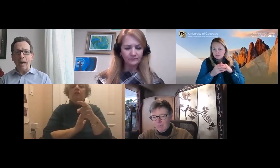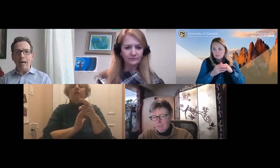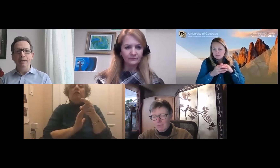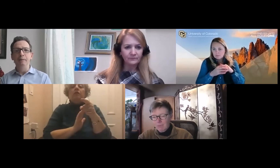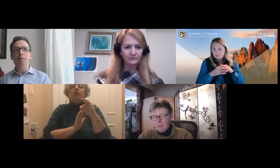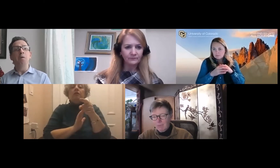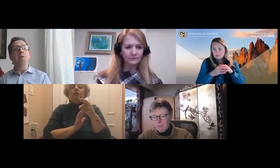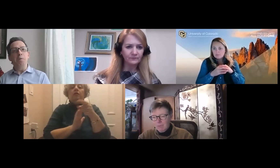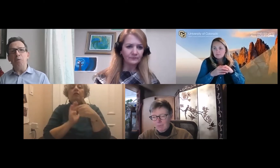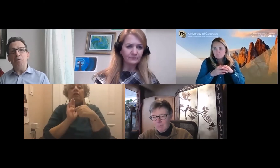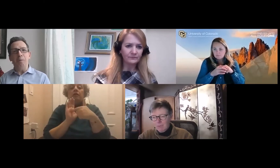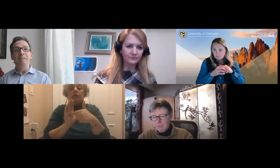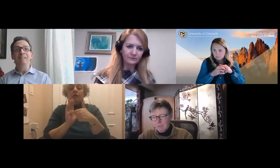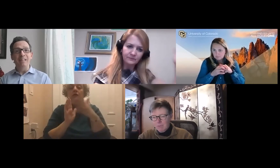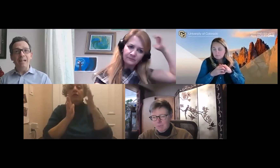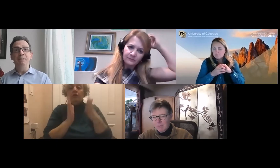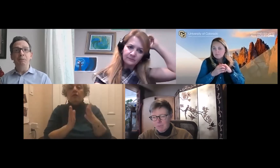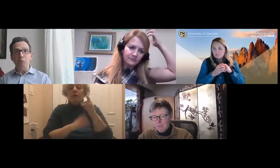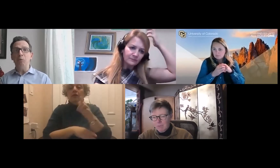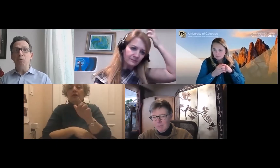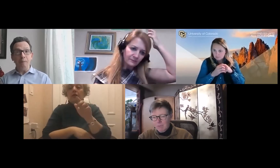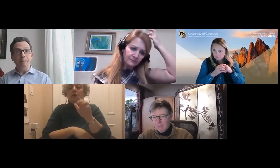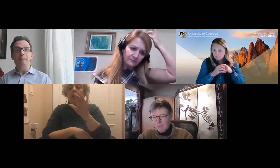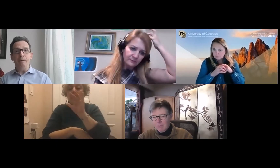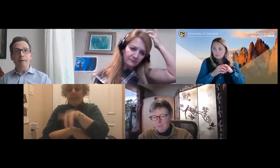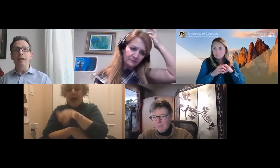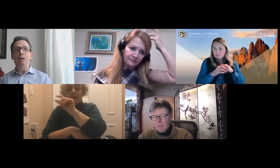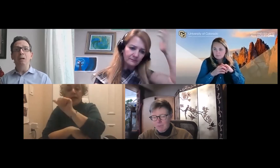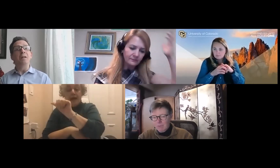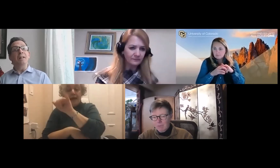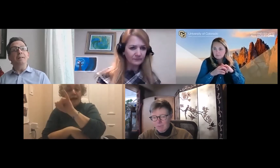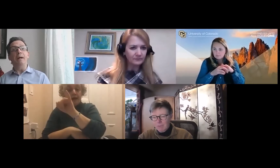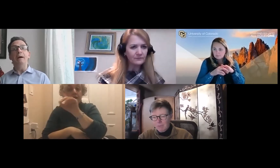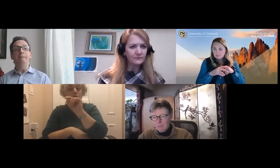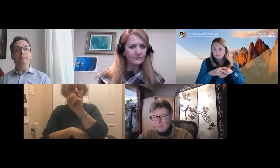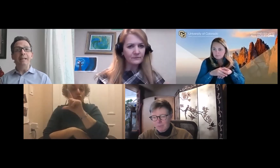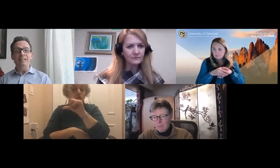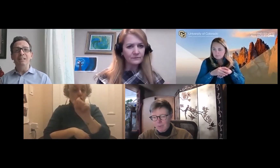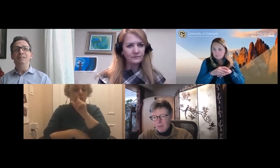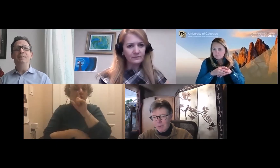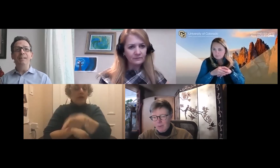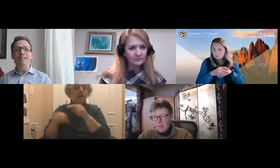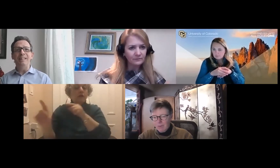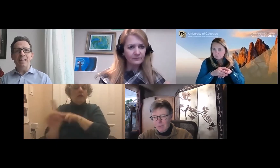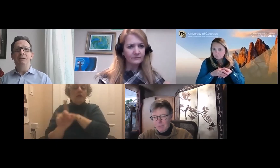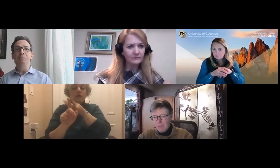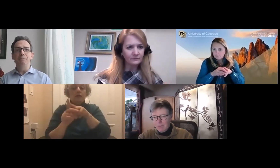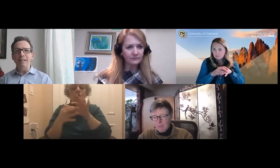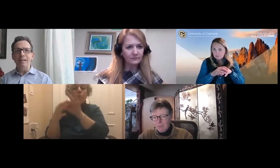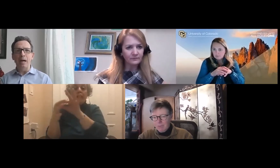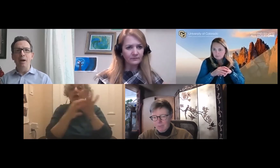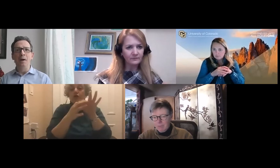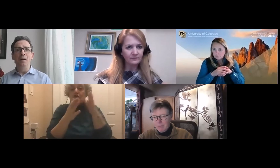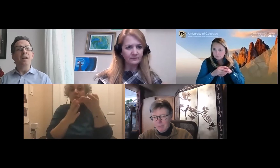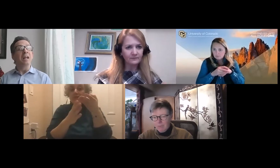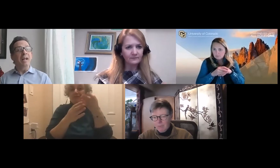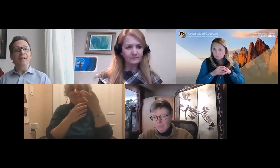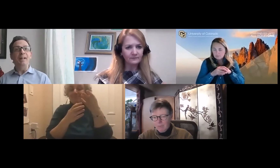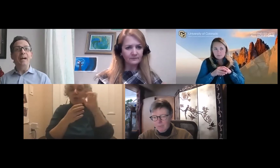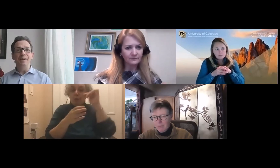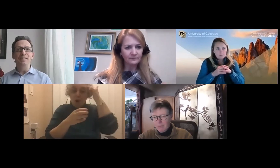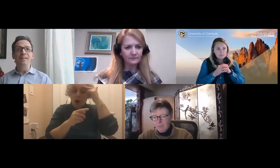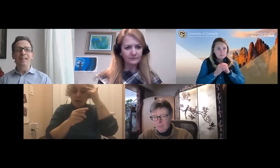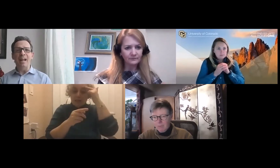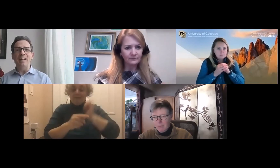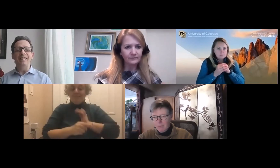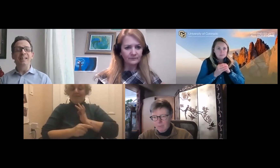AI tools just tools, right? That relationship still has to be there and